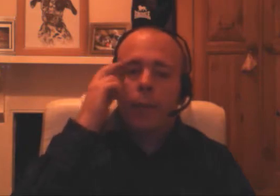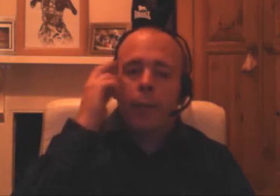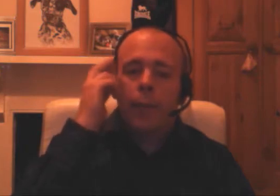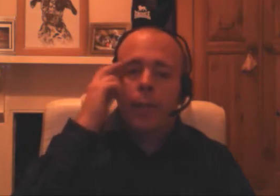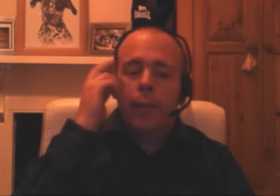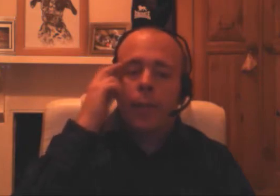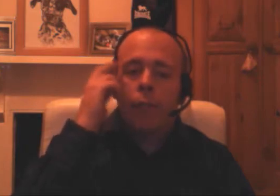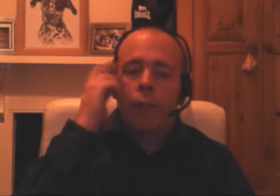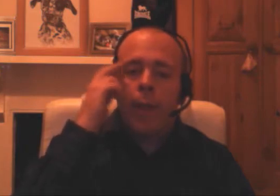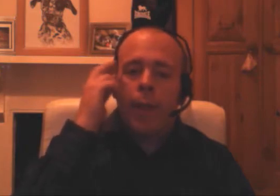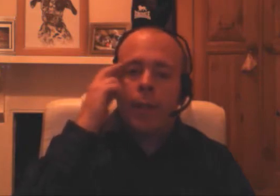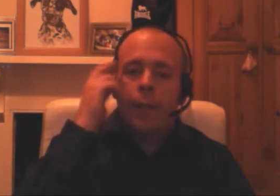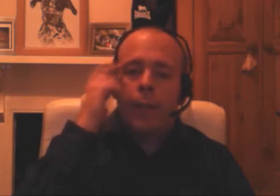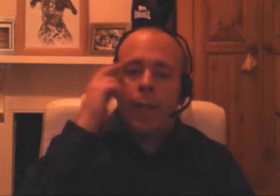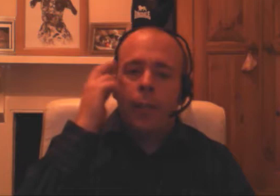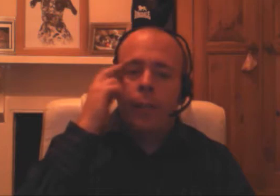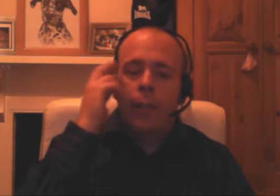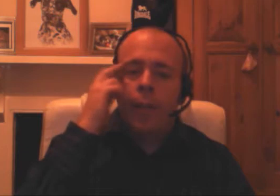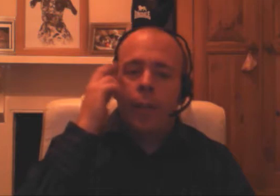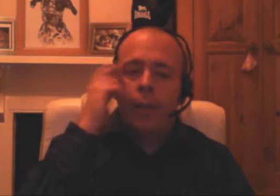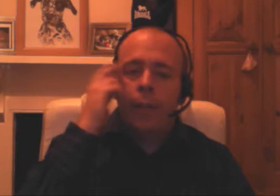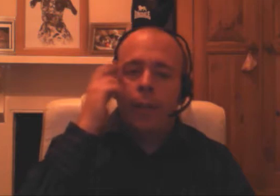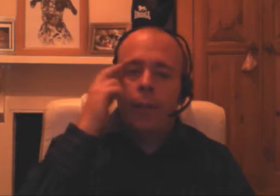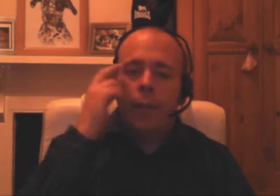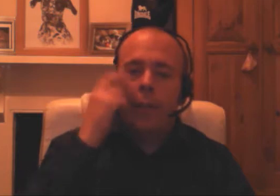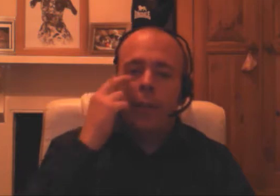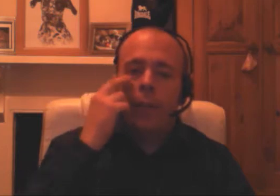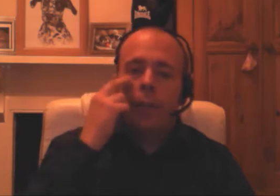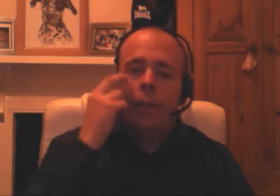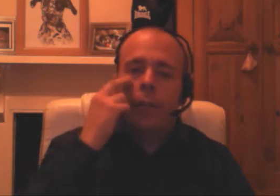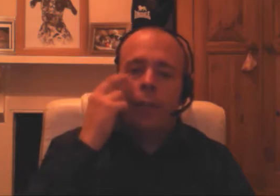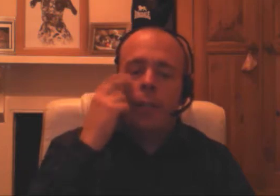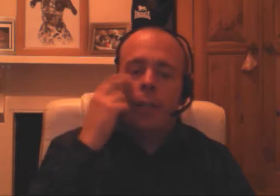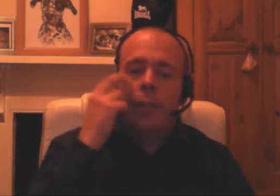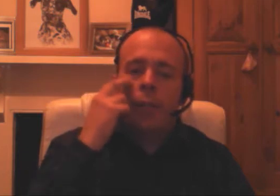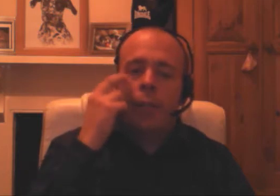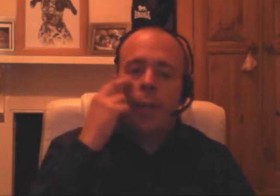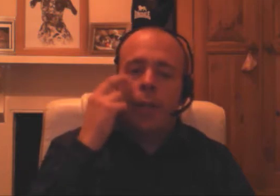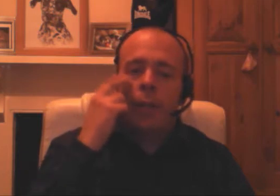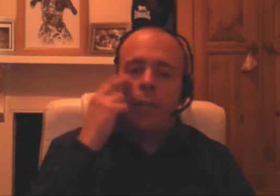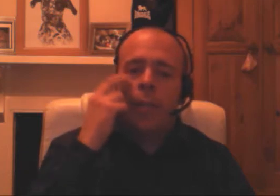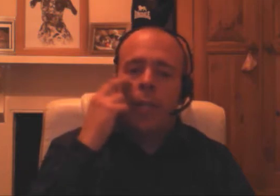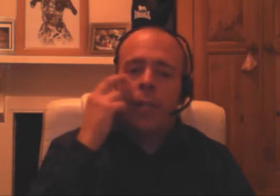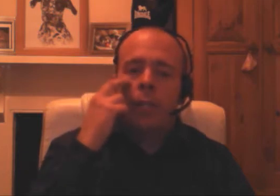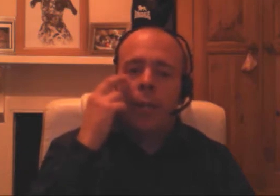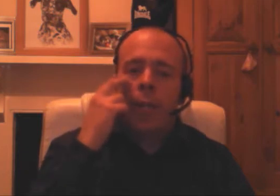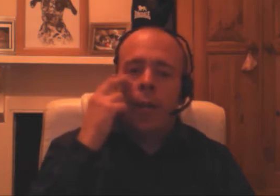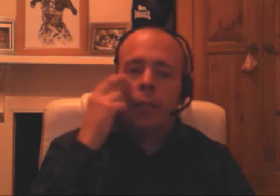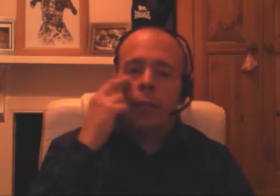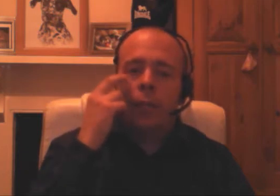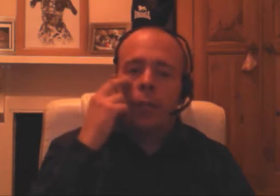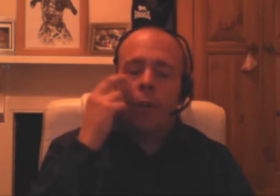This still remaining feeling of fear. This still remaining feeling of being out of control.